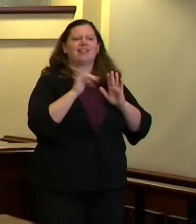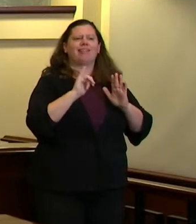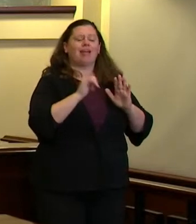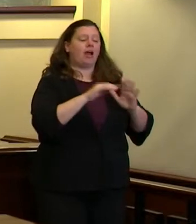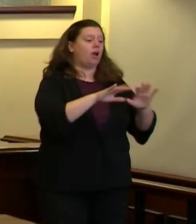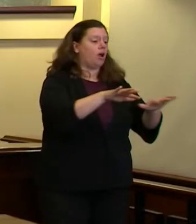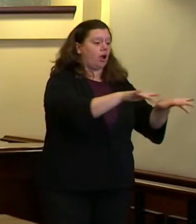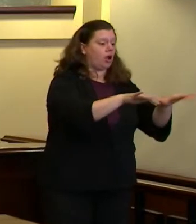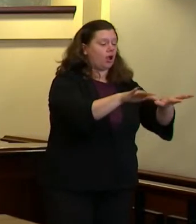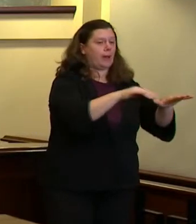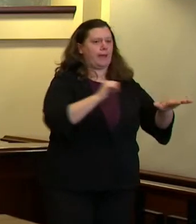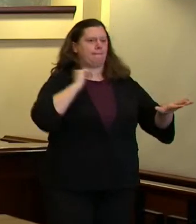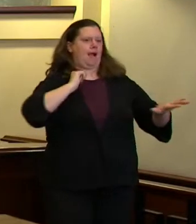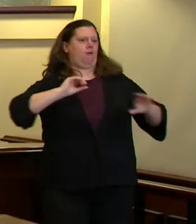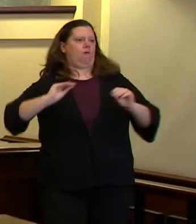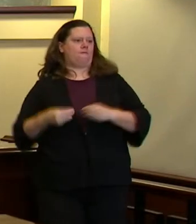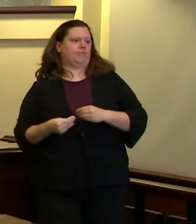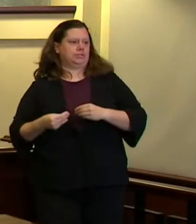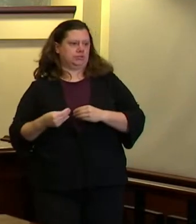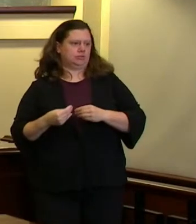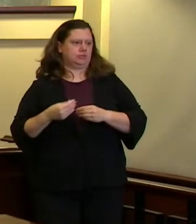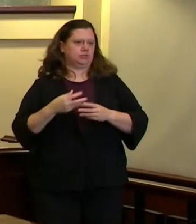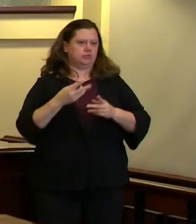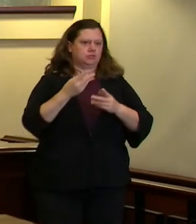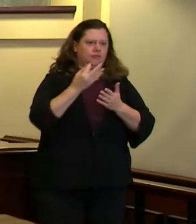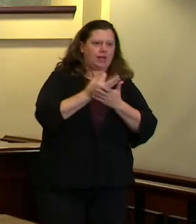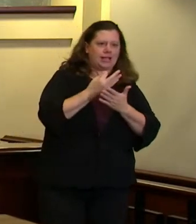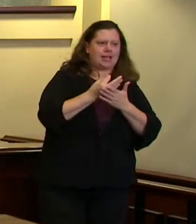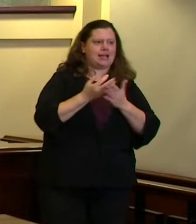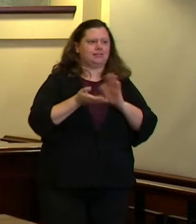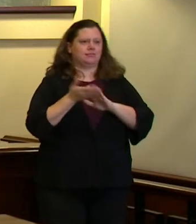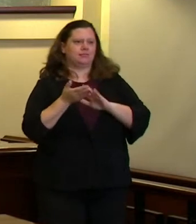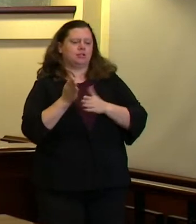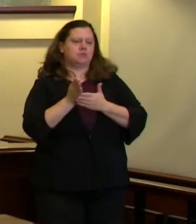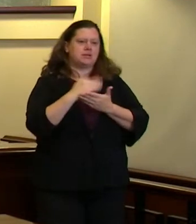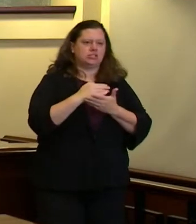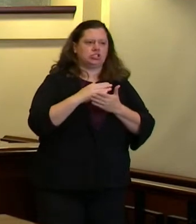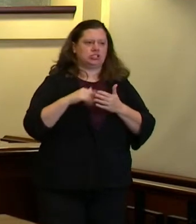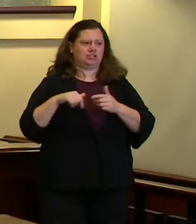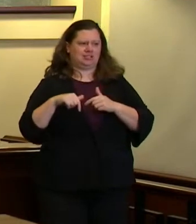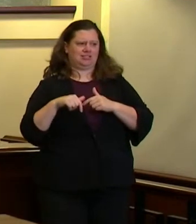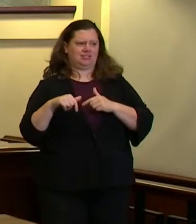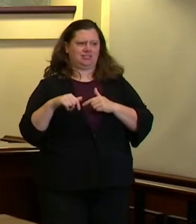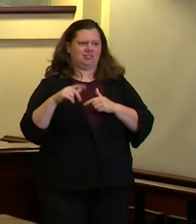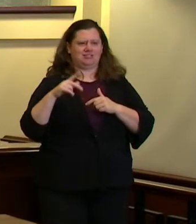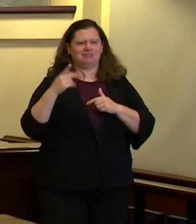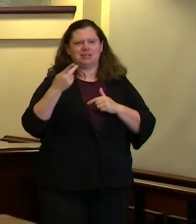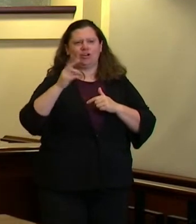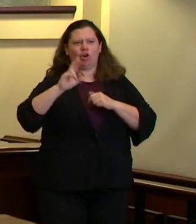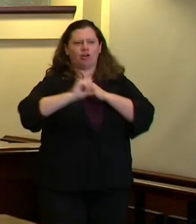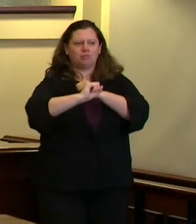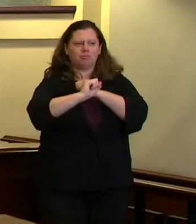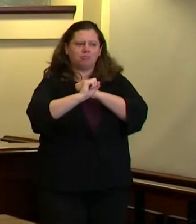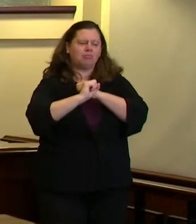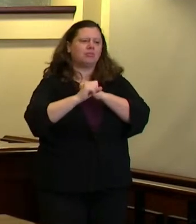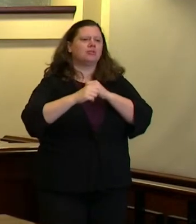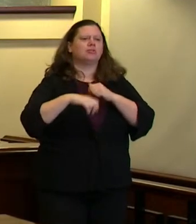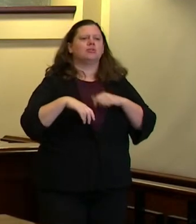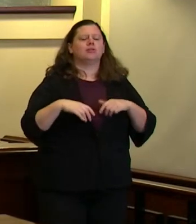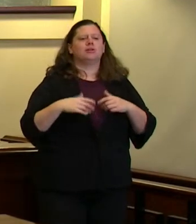finance budgeting public relations systems